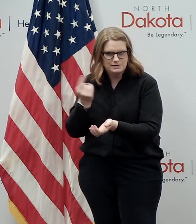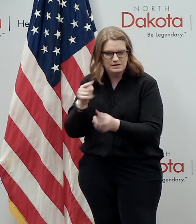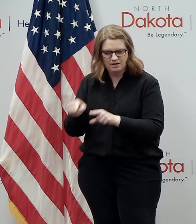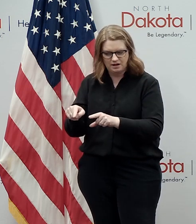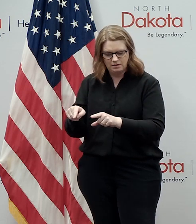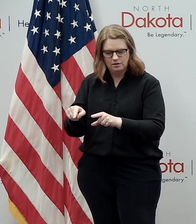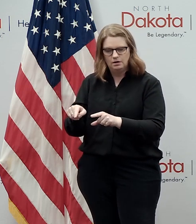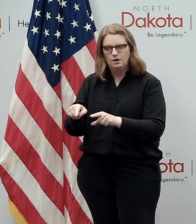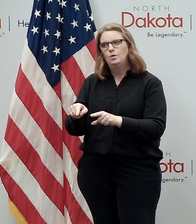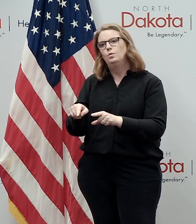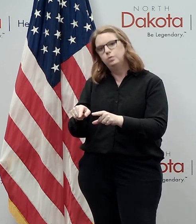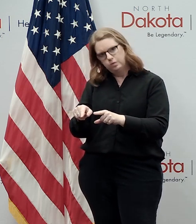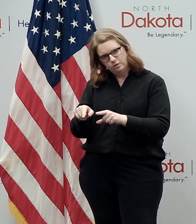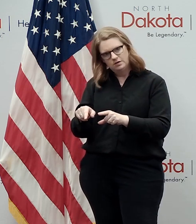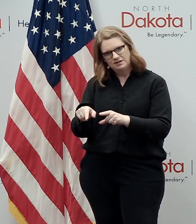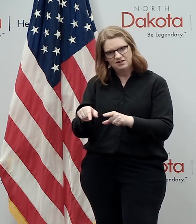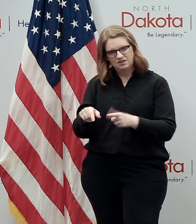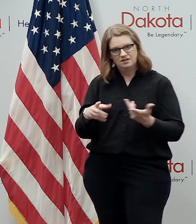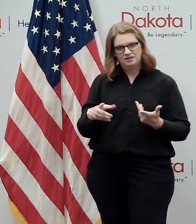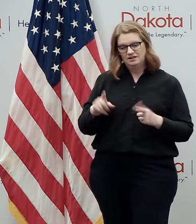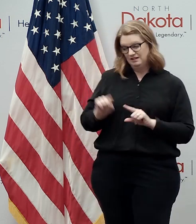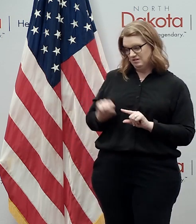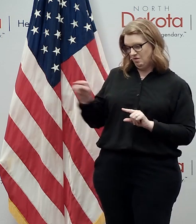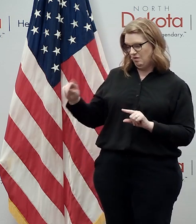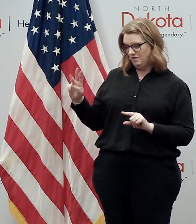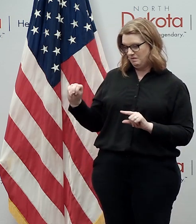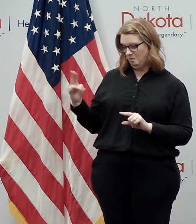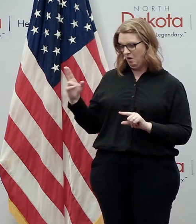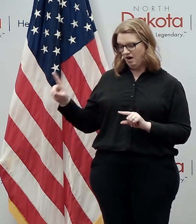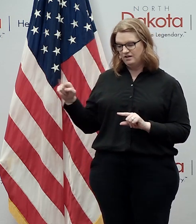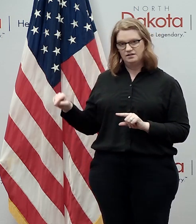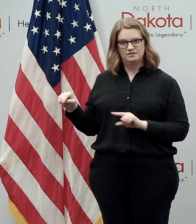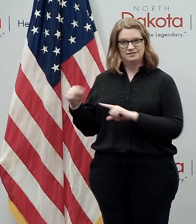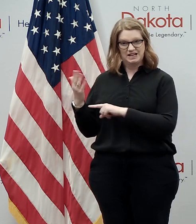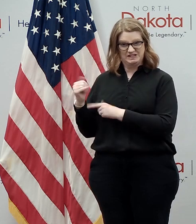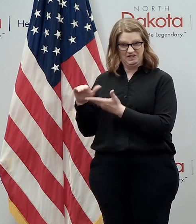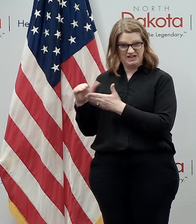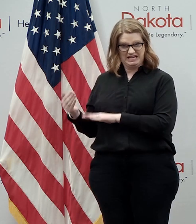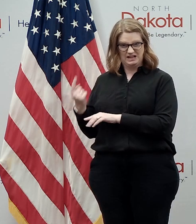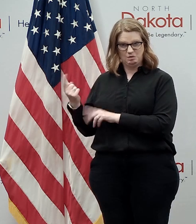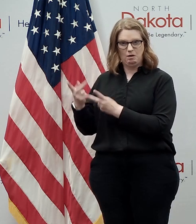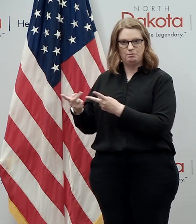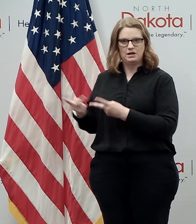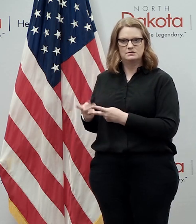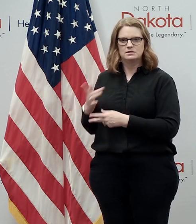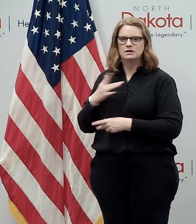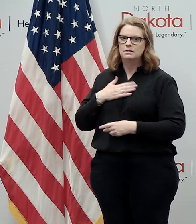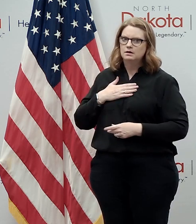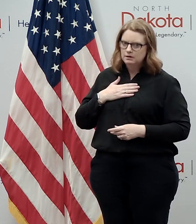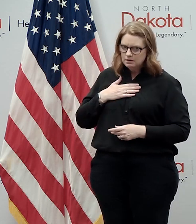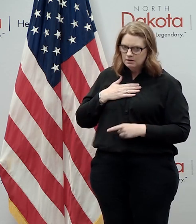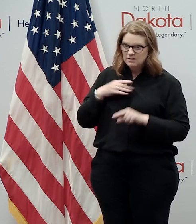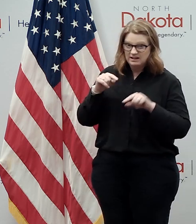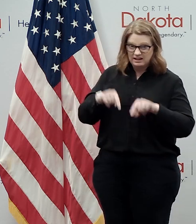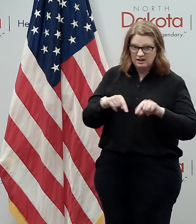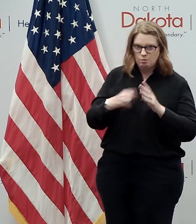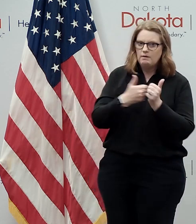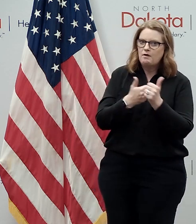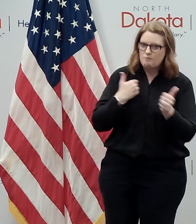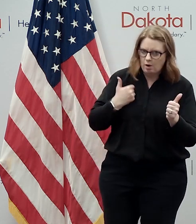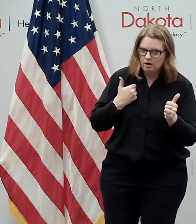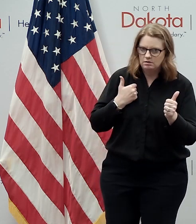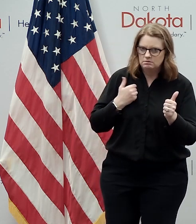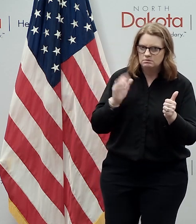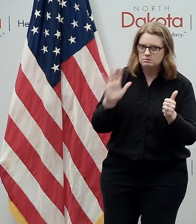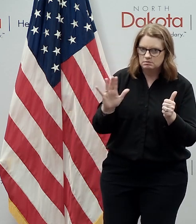that's that's even happened as we now know across the river in moorhead where there was 15 deaths in one facility i mean we've avoided that here we want to continue to